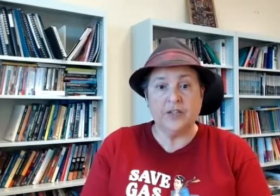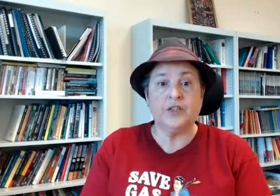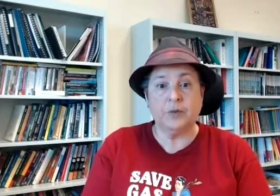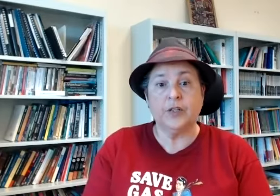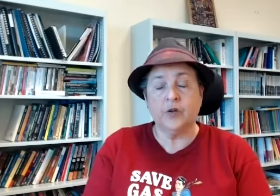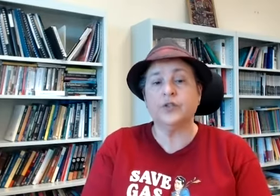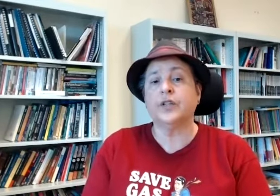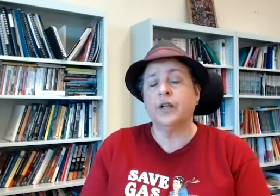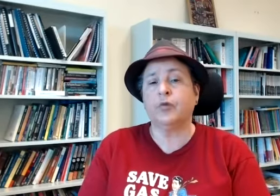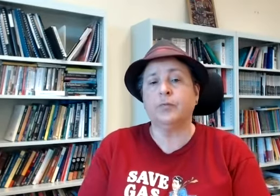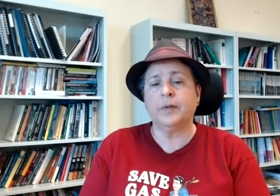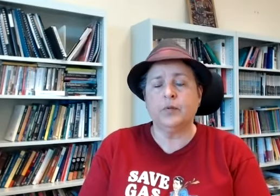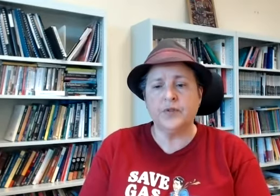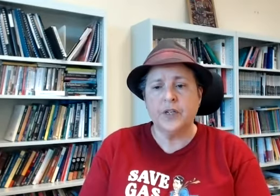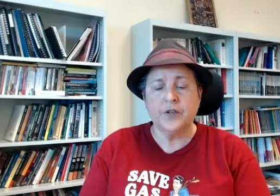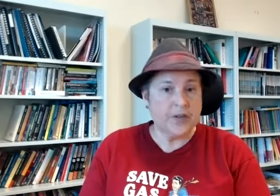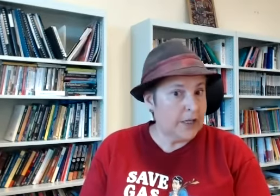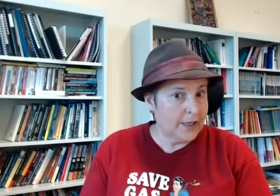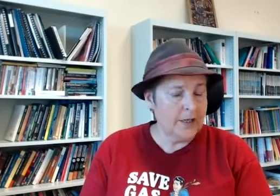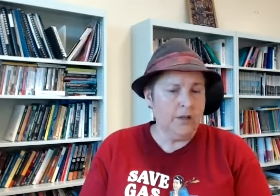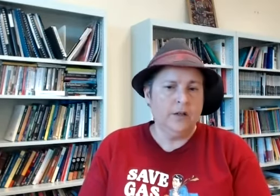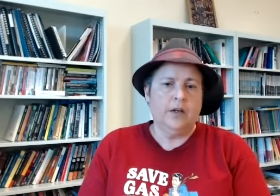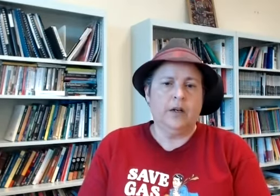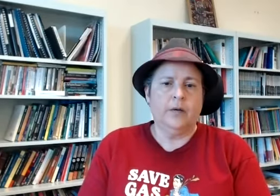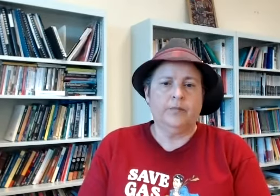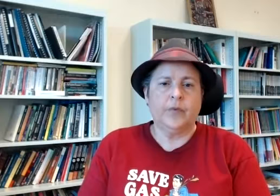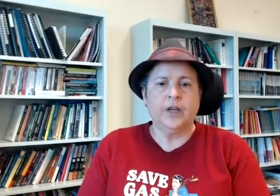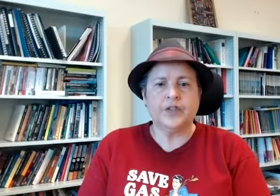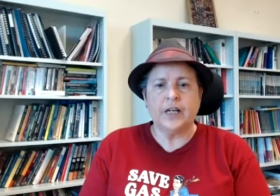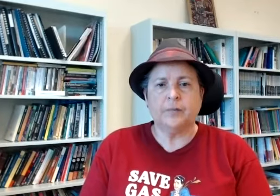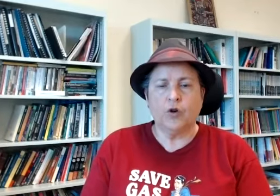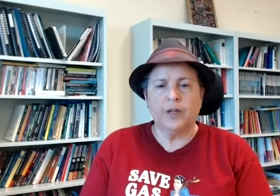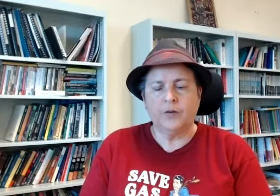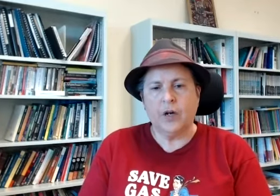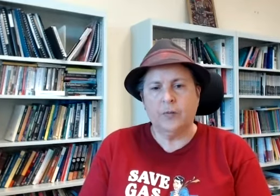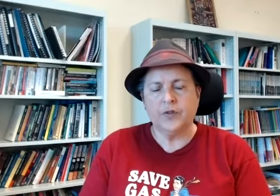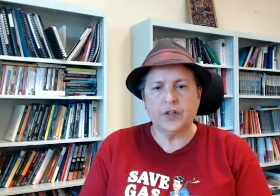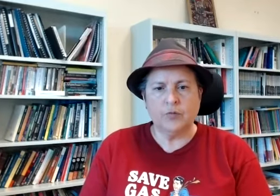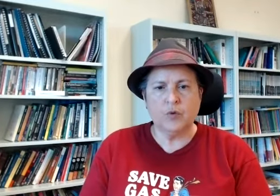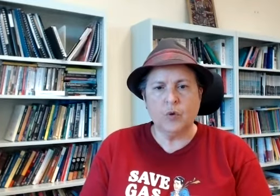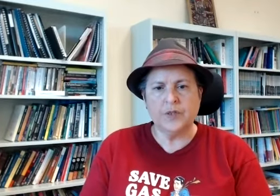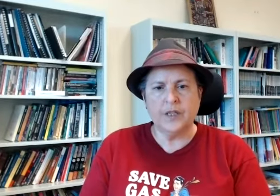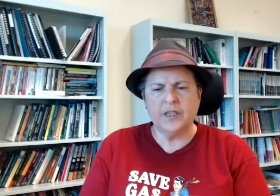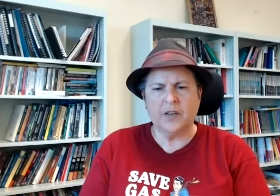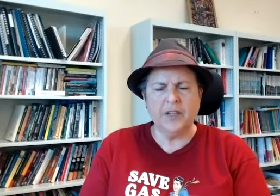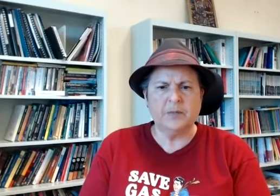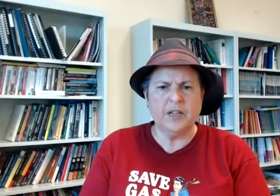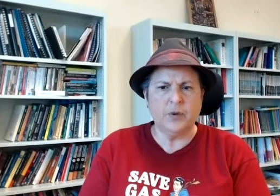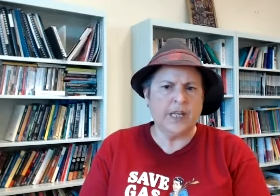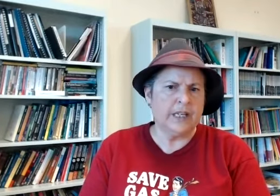disability content and that probably was Steady Eddie um a stand-up comic um with cerebral palsy and he's I think he's been doing that gig